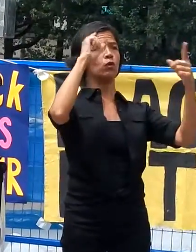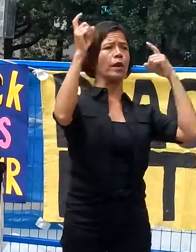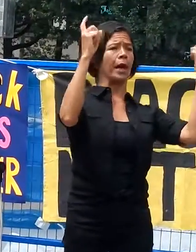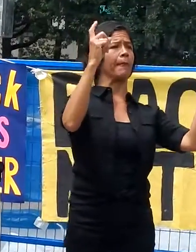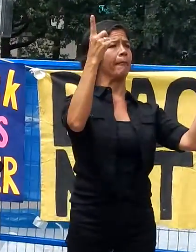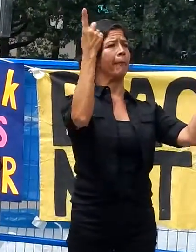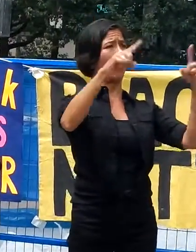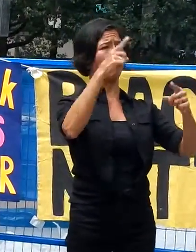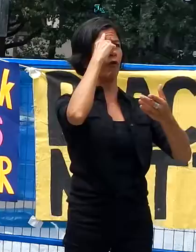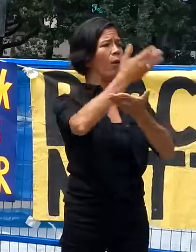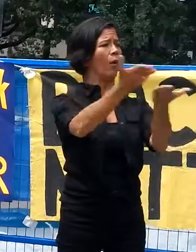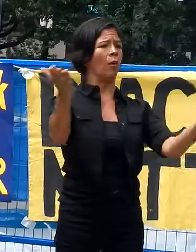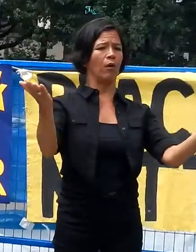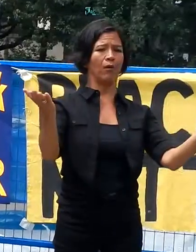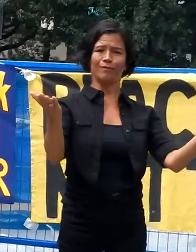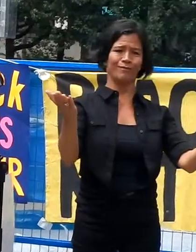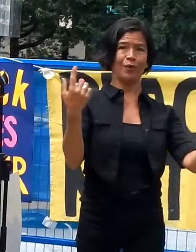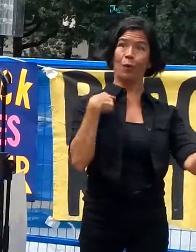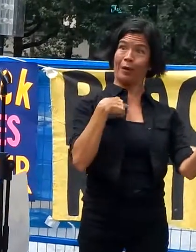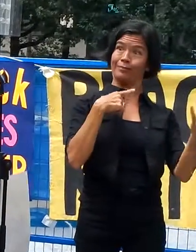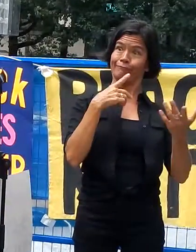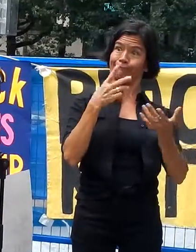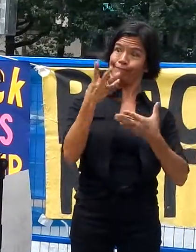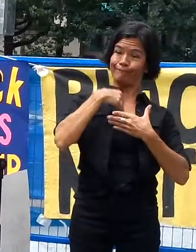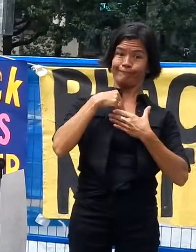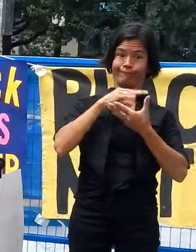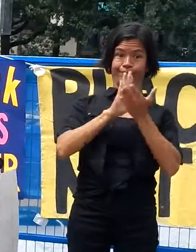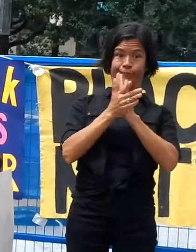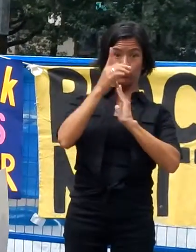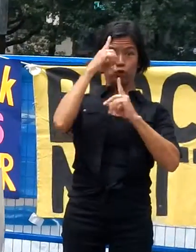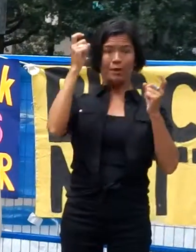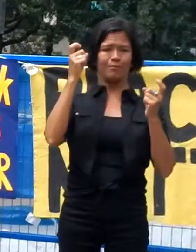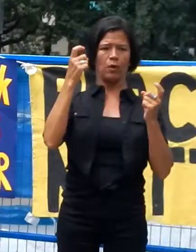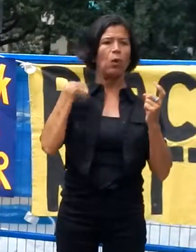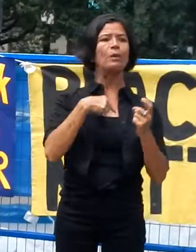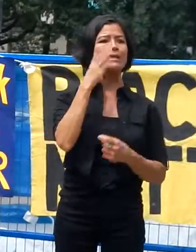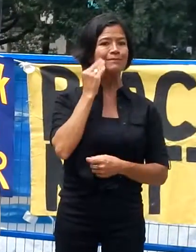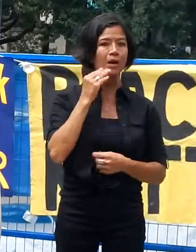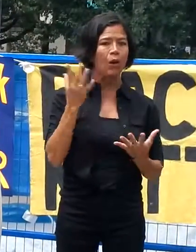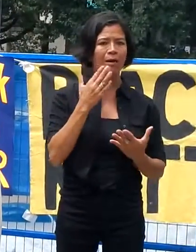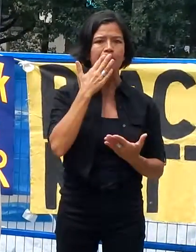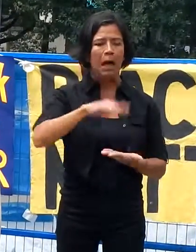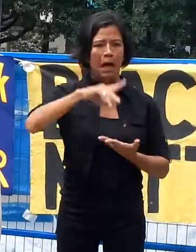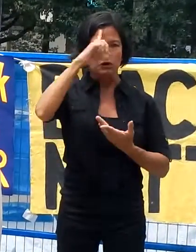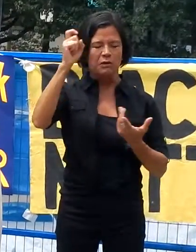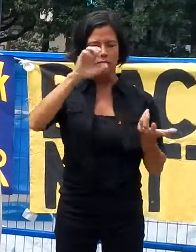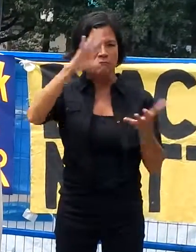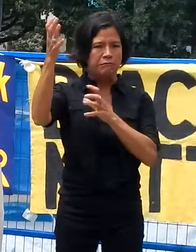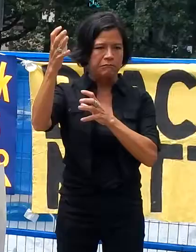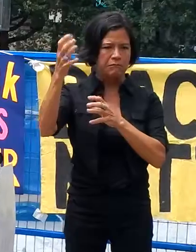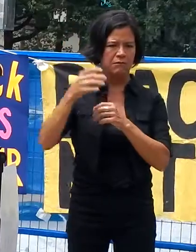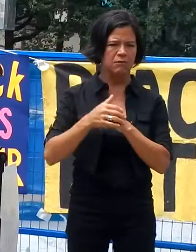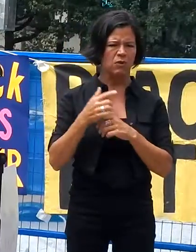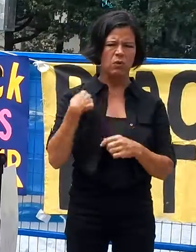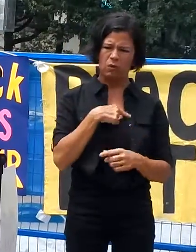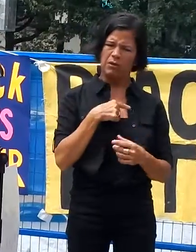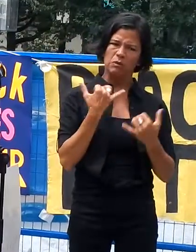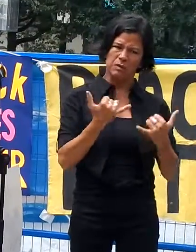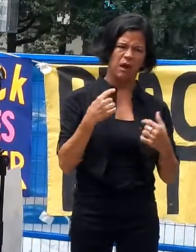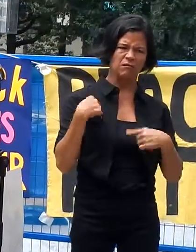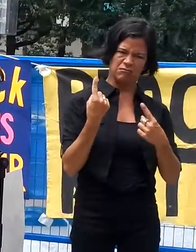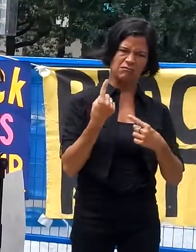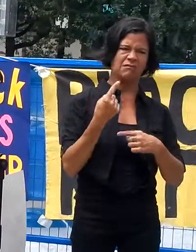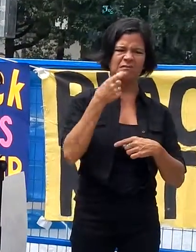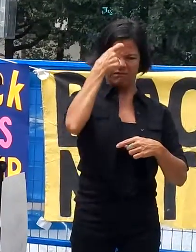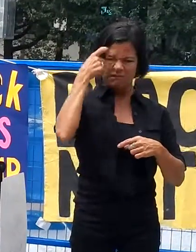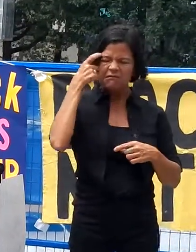see experience. We only experience American nightmares. The world today suffers a lot.